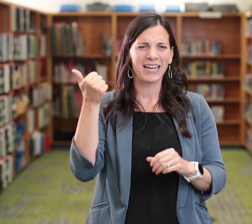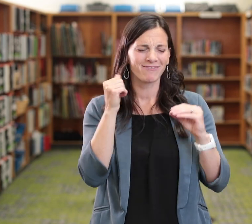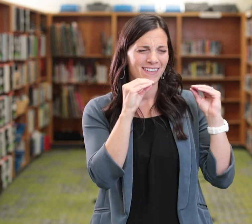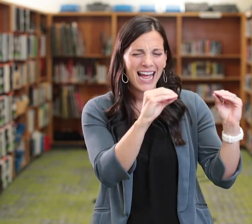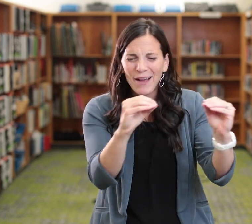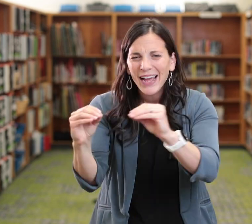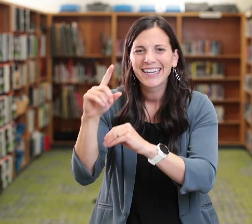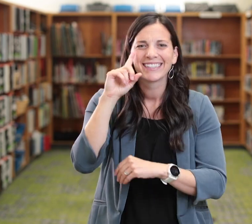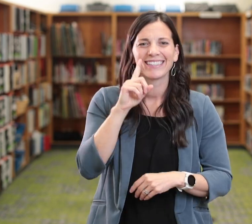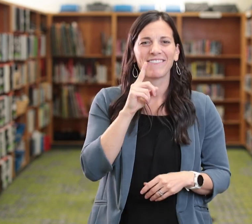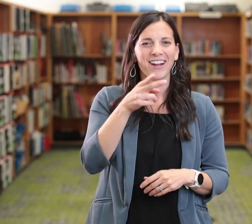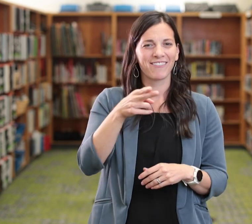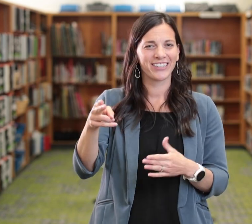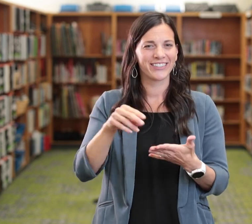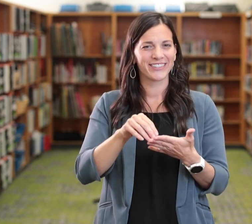educate deaf and hard of hearing students.